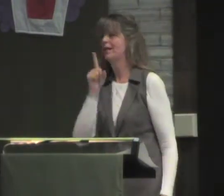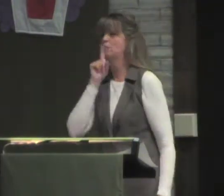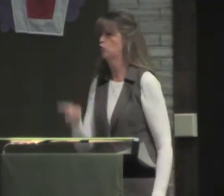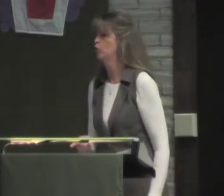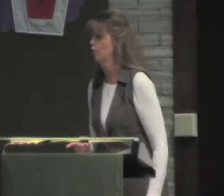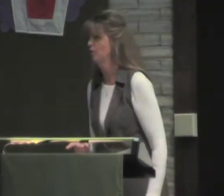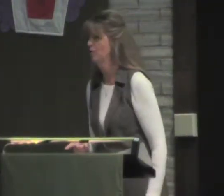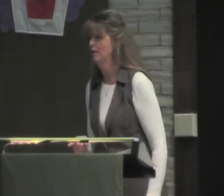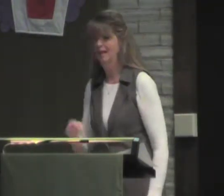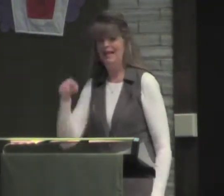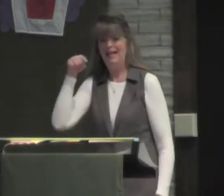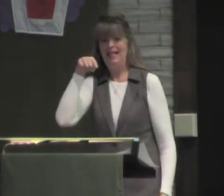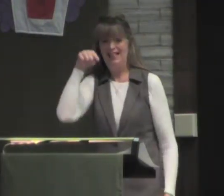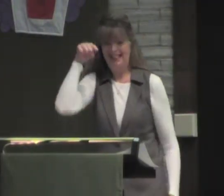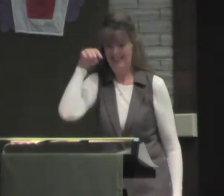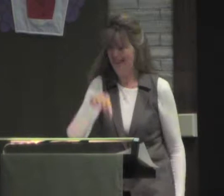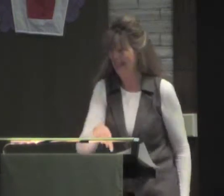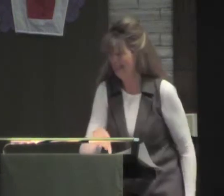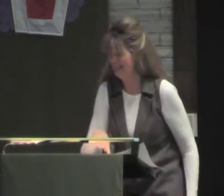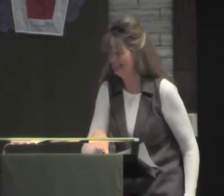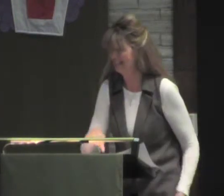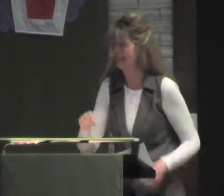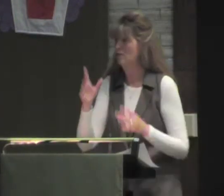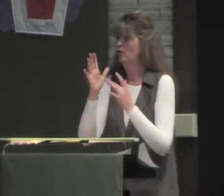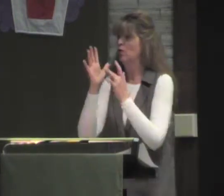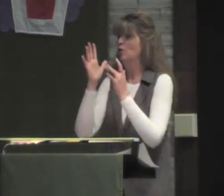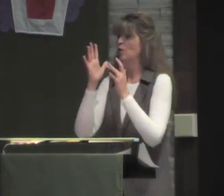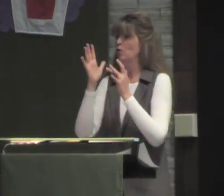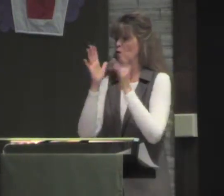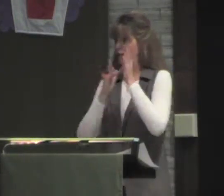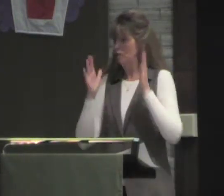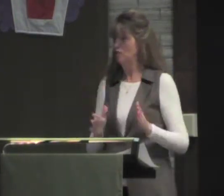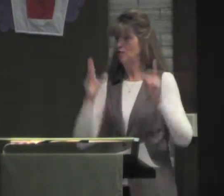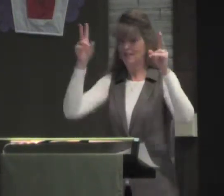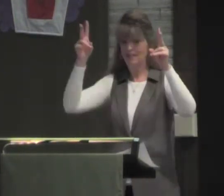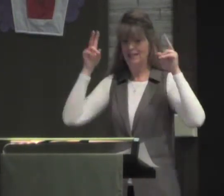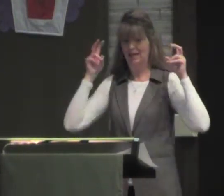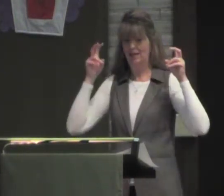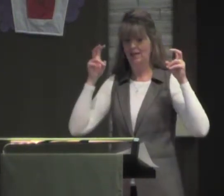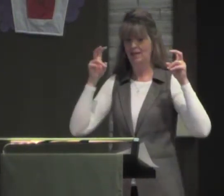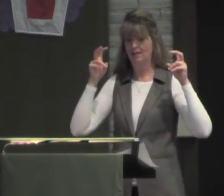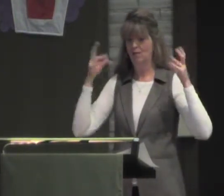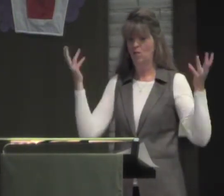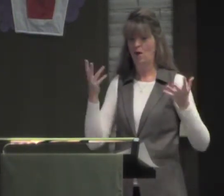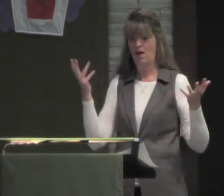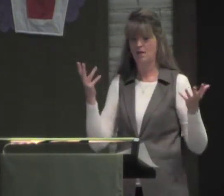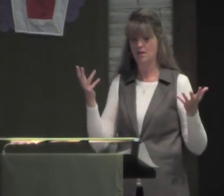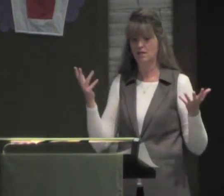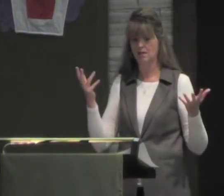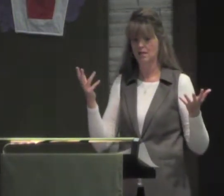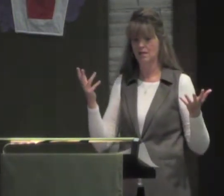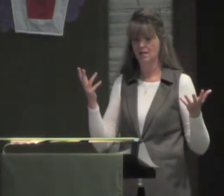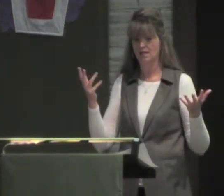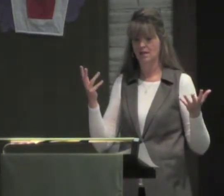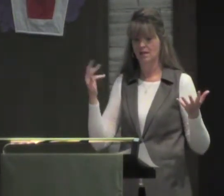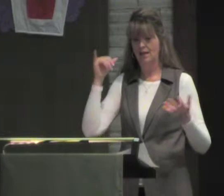this whole sermon series is debunking these sayings. And the third one is